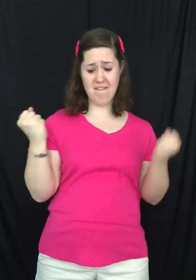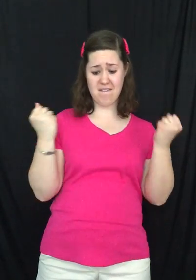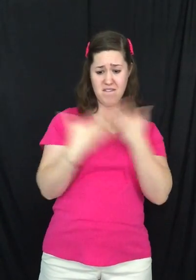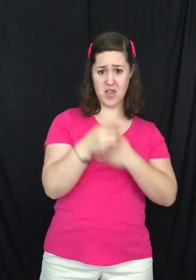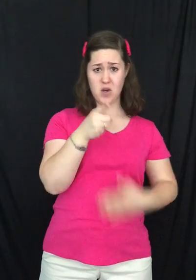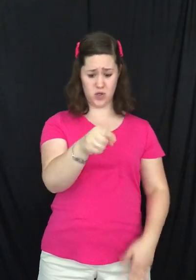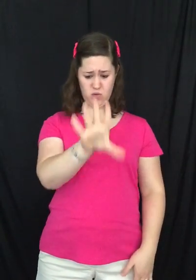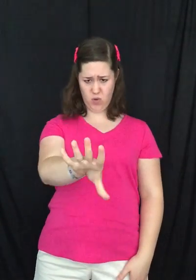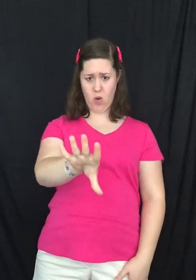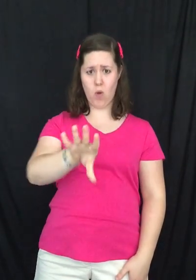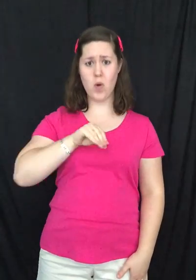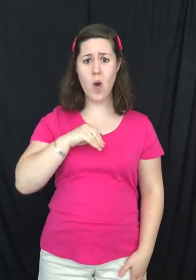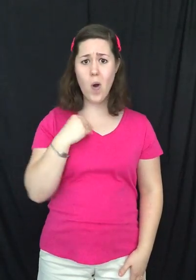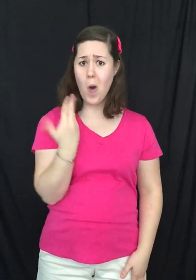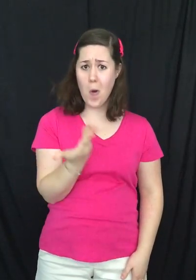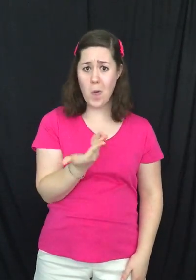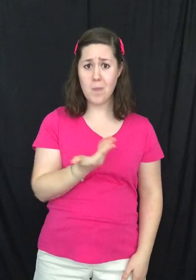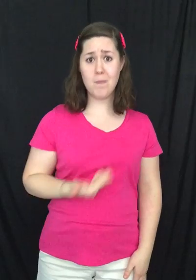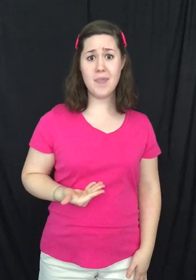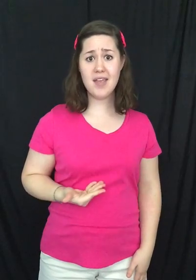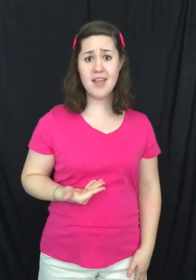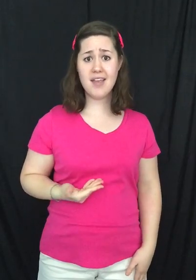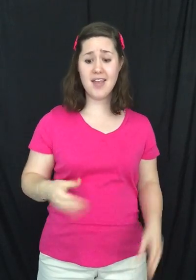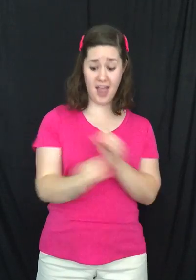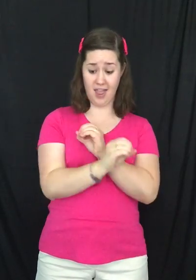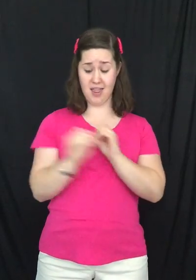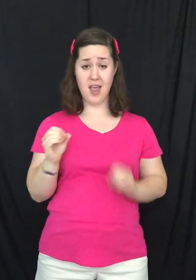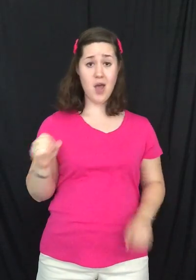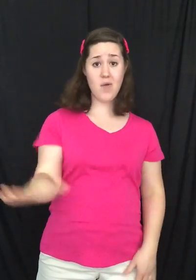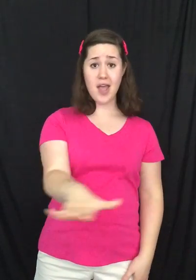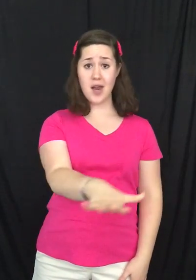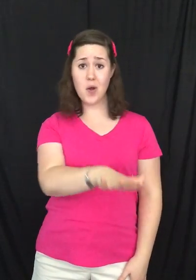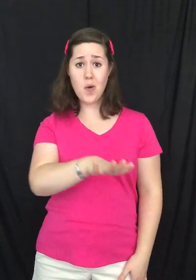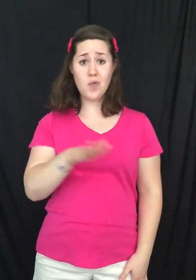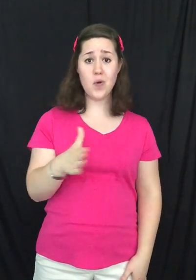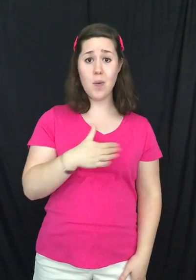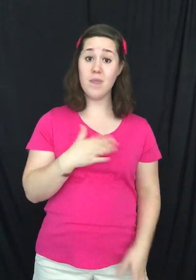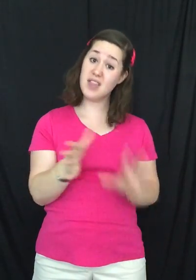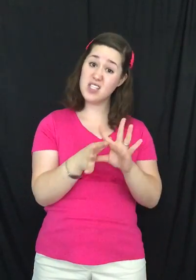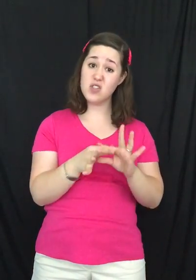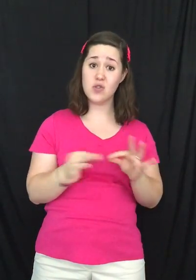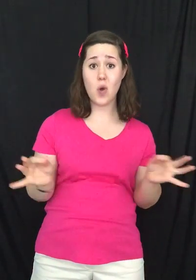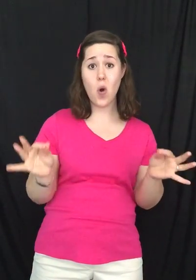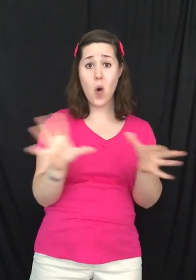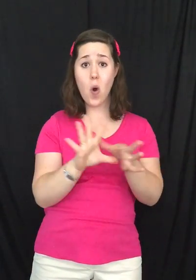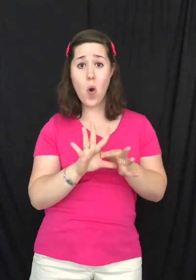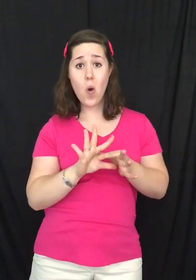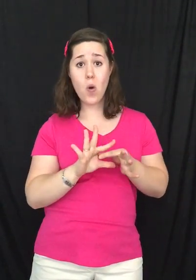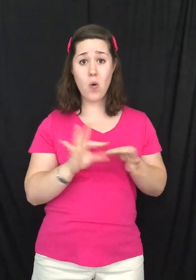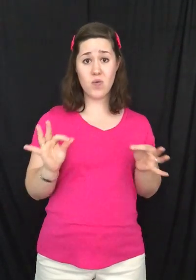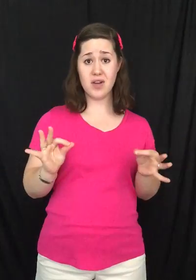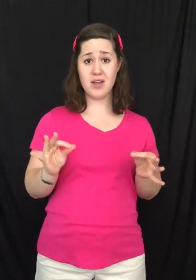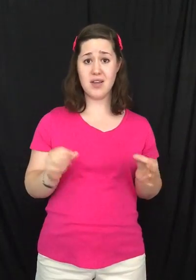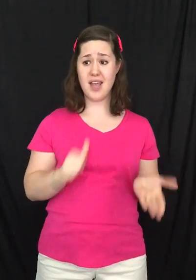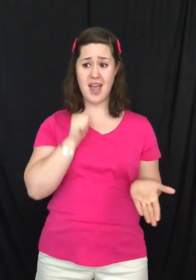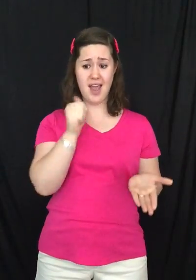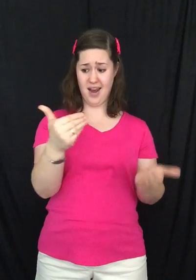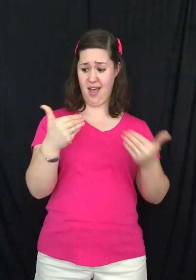Fear you don't own me There ain't no room in this story And